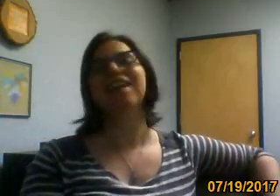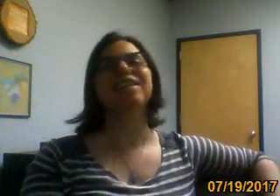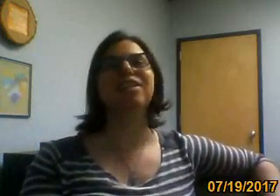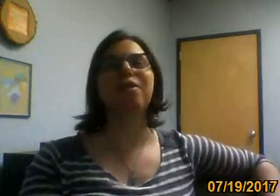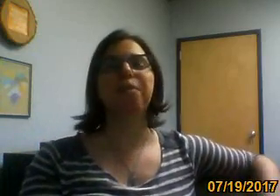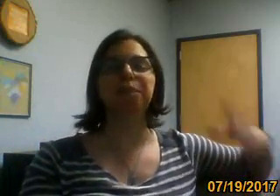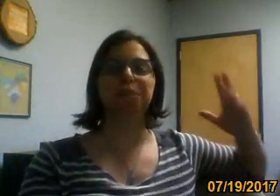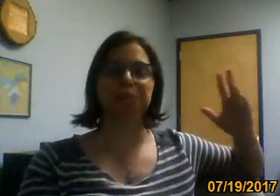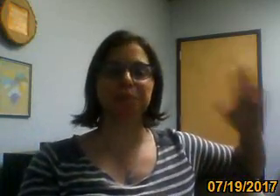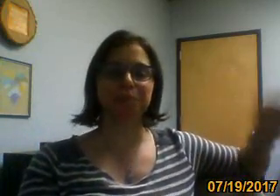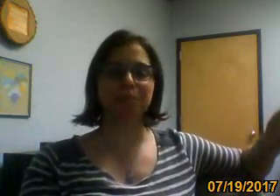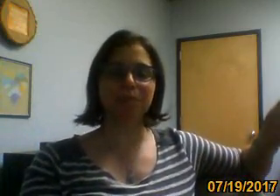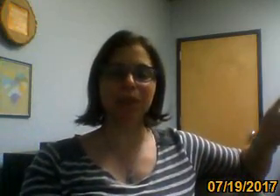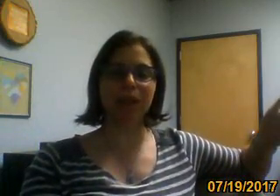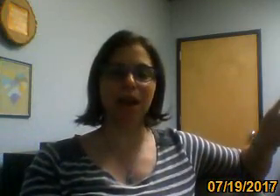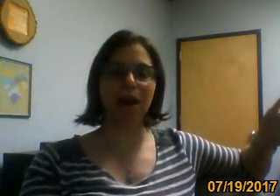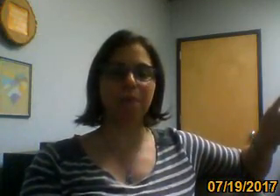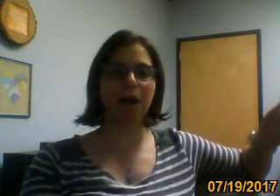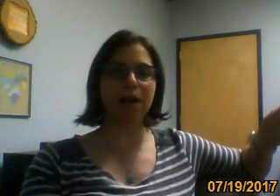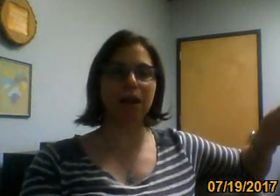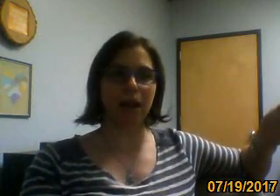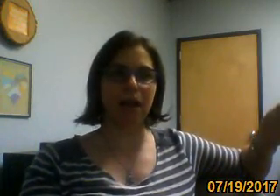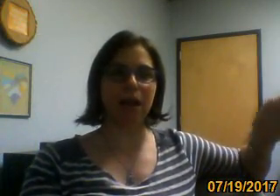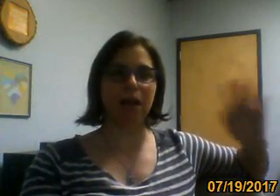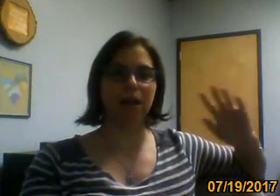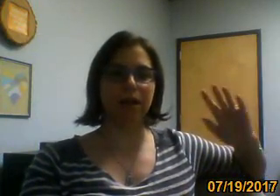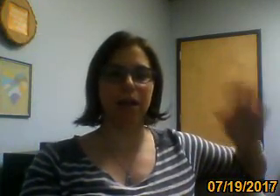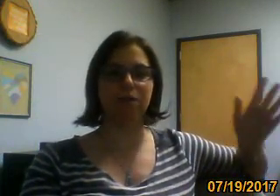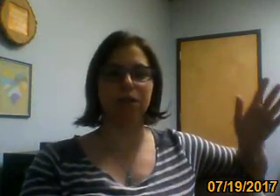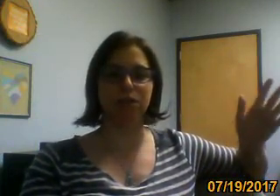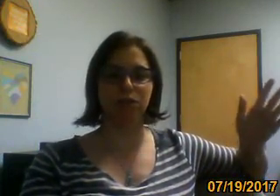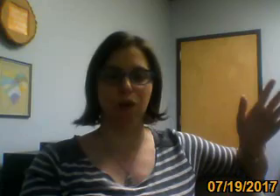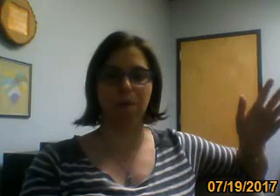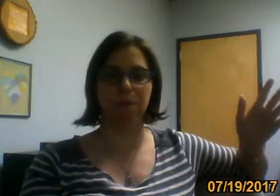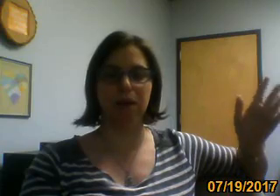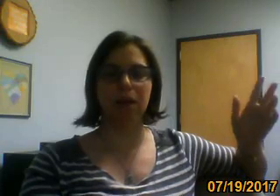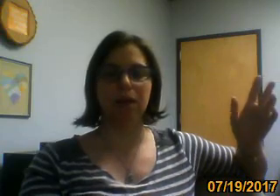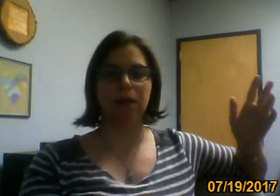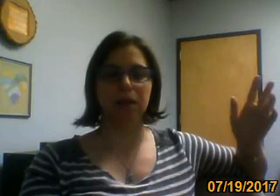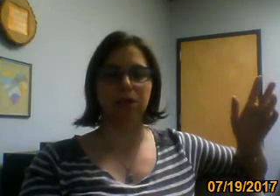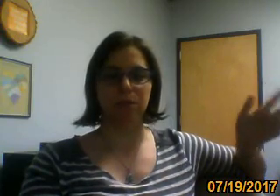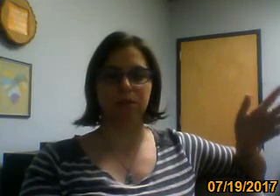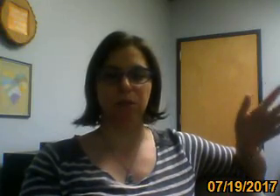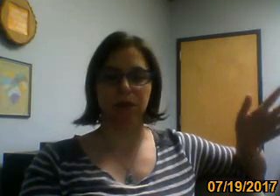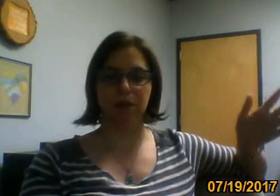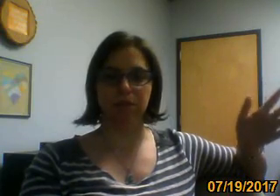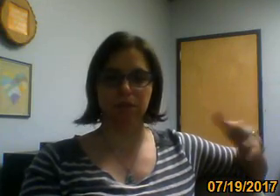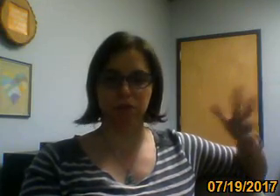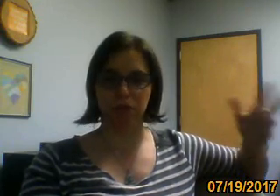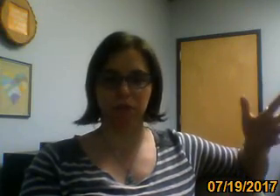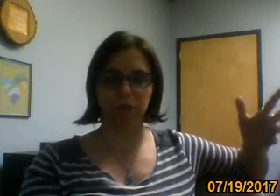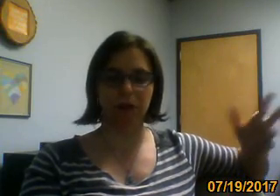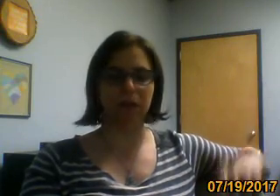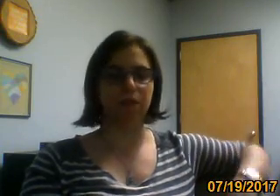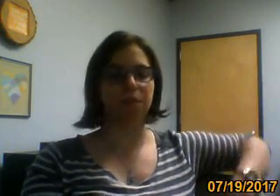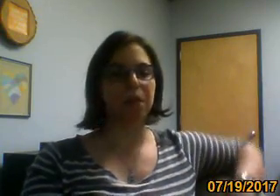So I bought a canvas from the thrift store down the street from where I live,